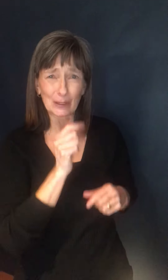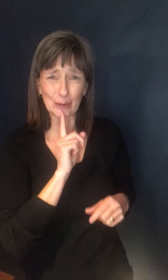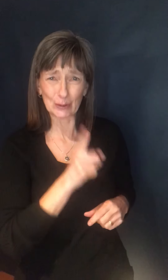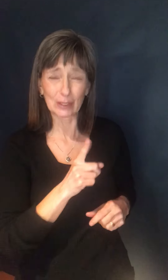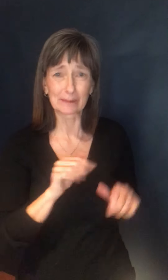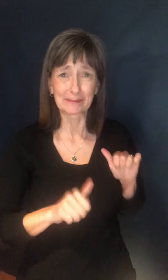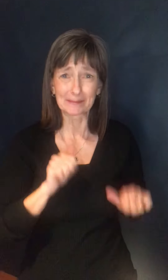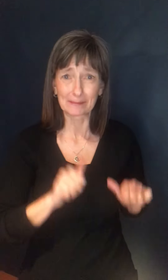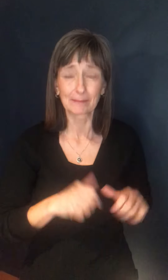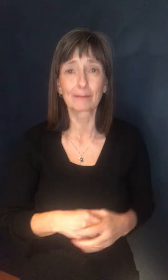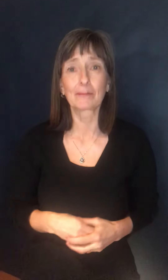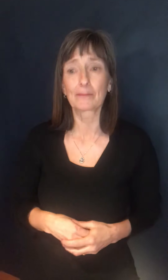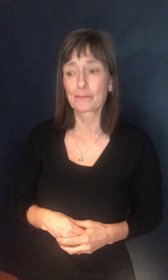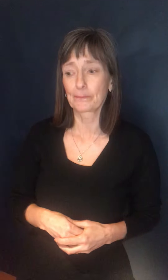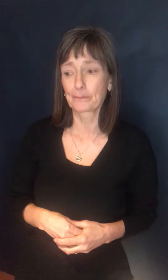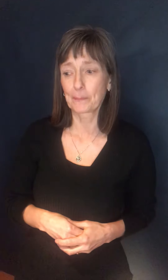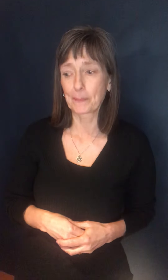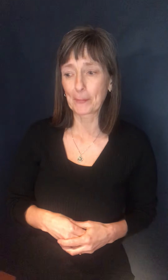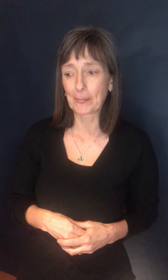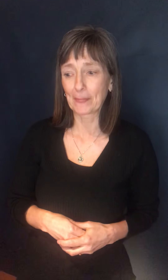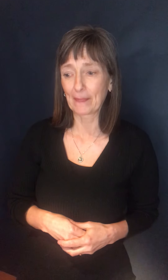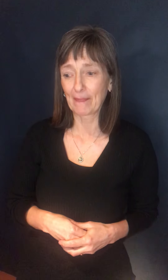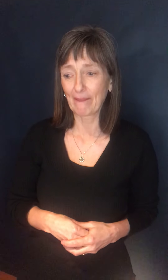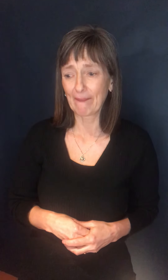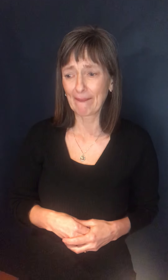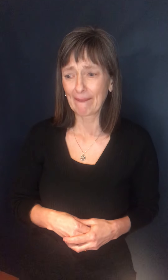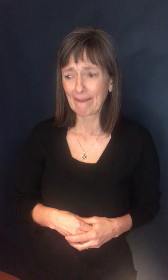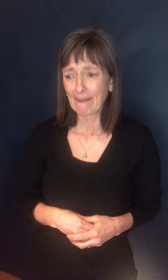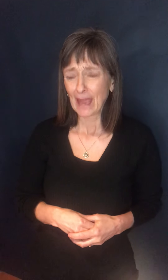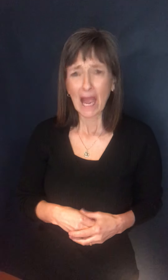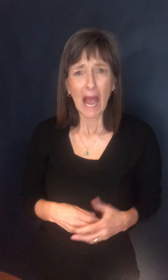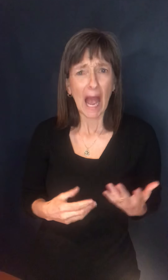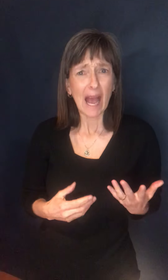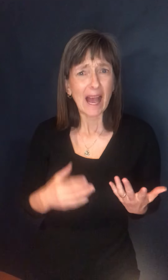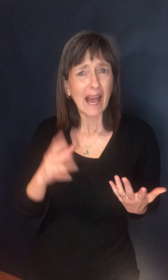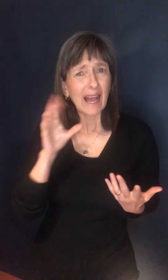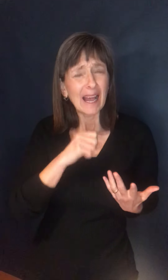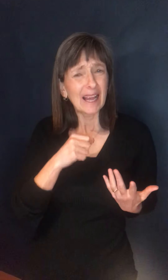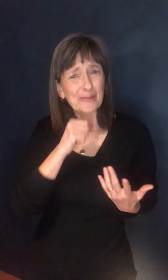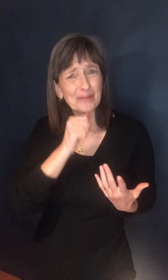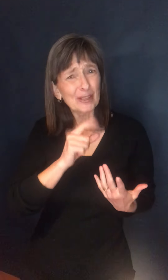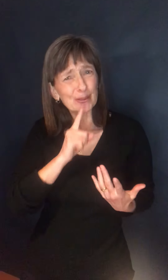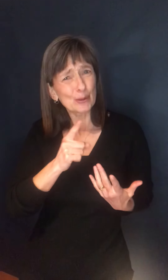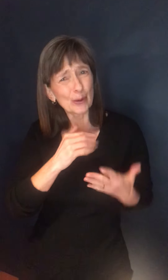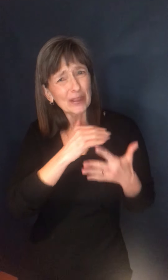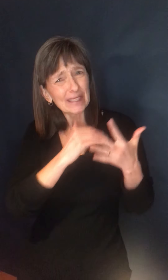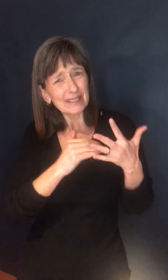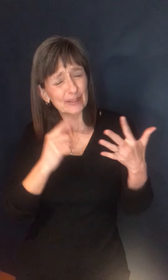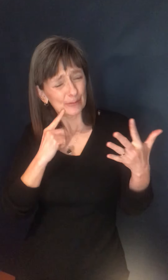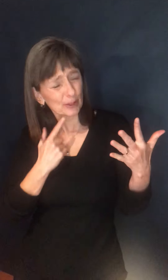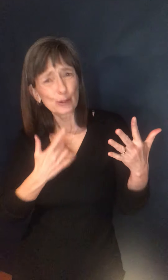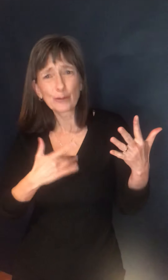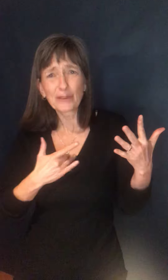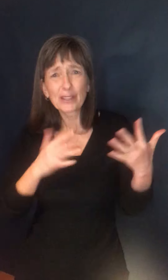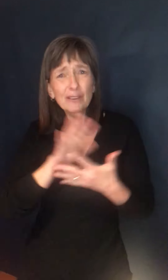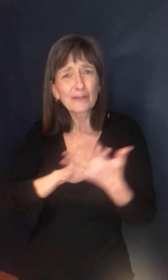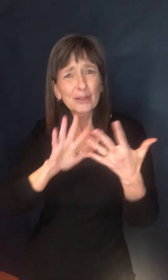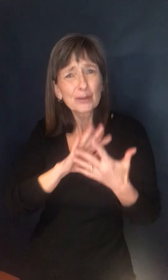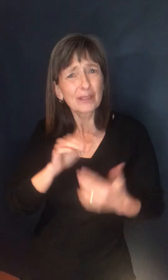so I guess I'm not sure what about the list that we put up there is not answering the question. Um,